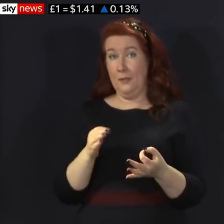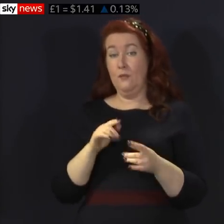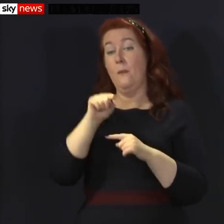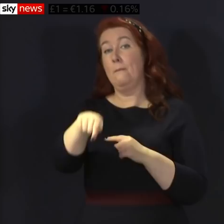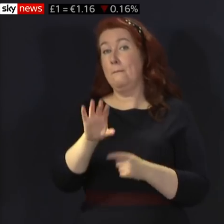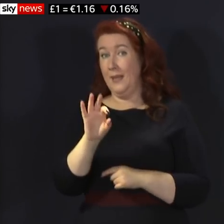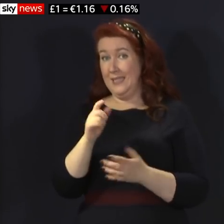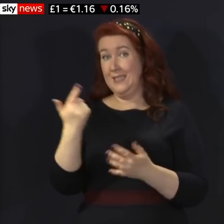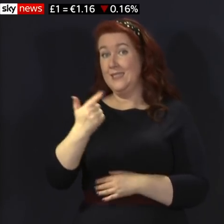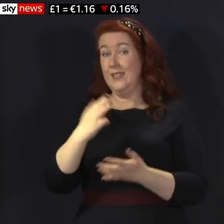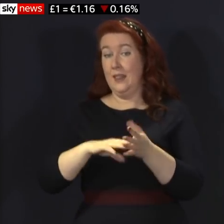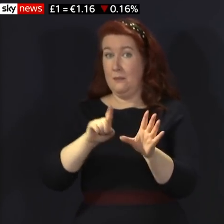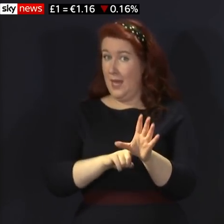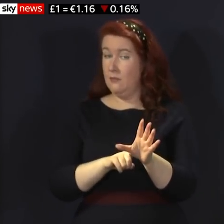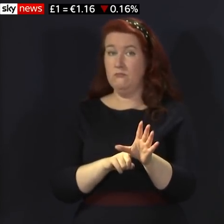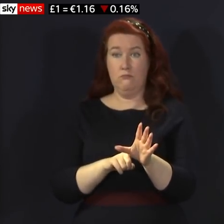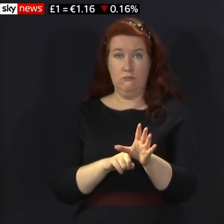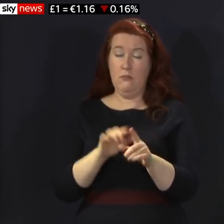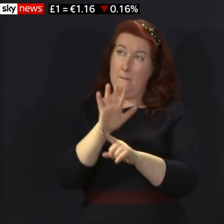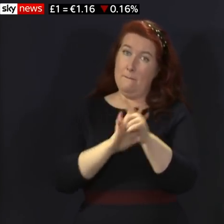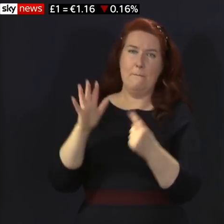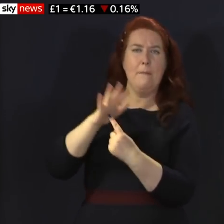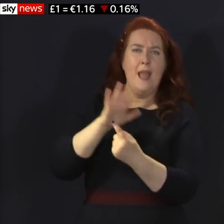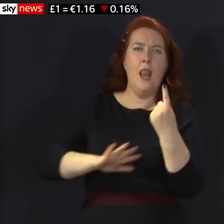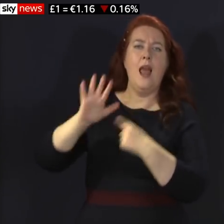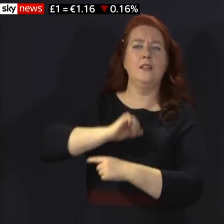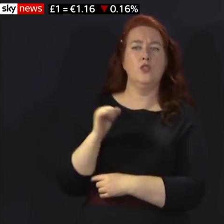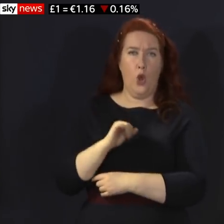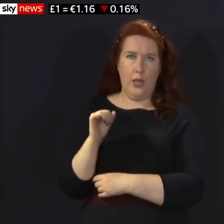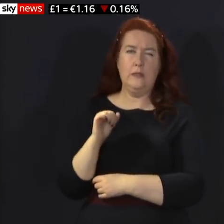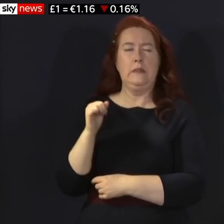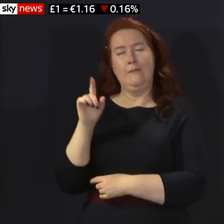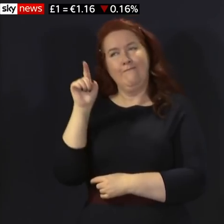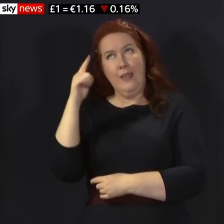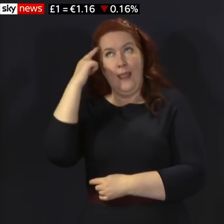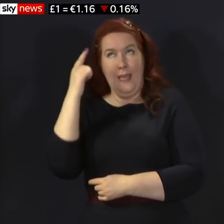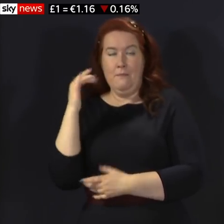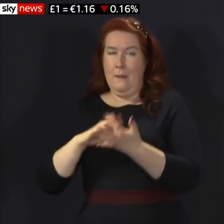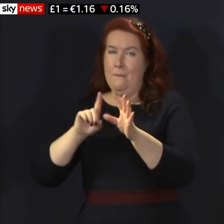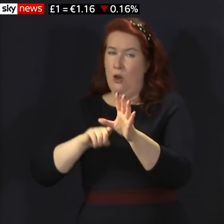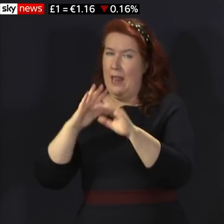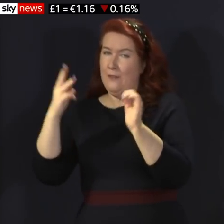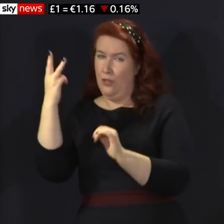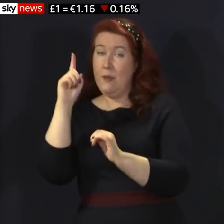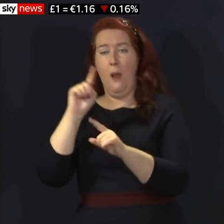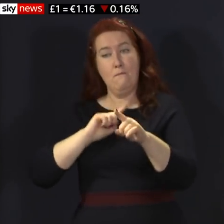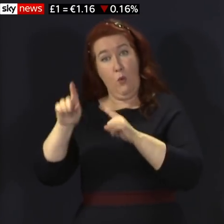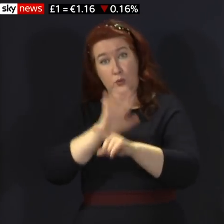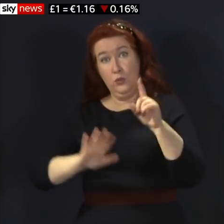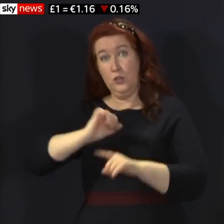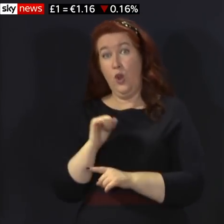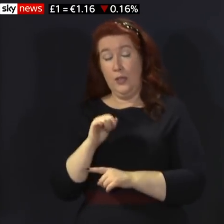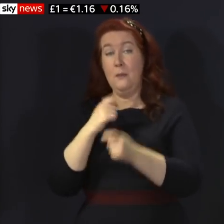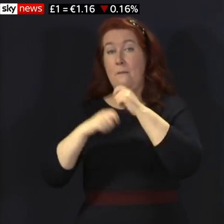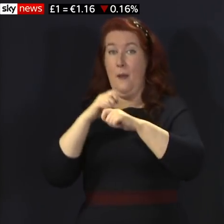Monday, the 17th of May, all parts of mainland Scotland, with, as I said, the highly probable exception of Moray, will move from the current